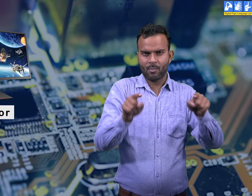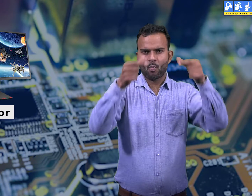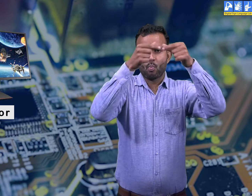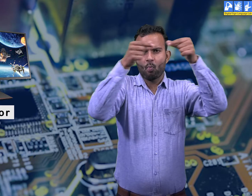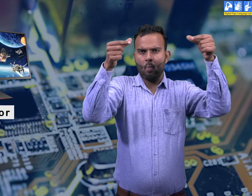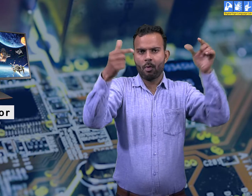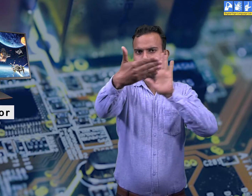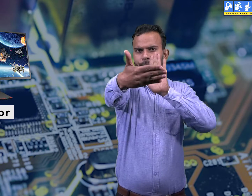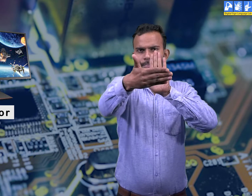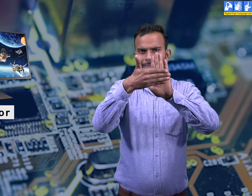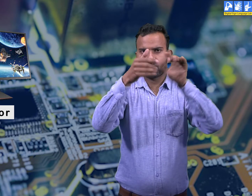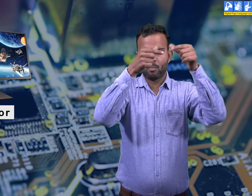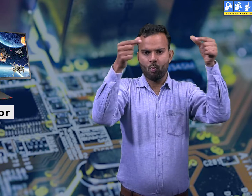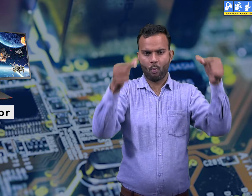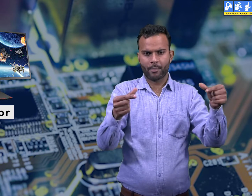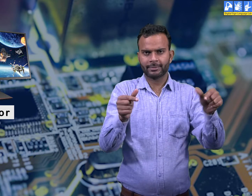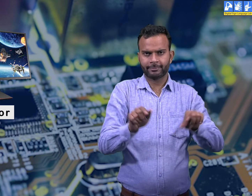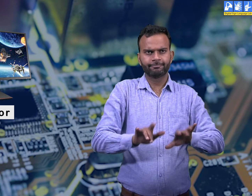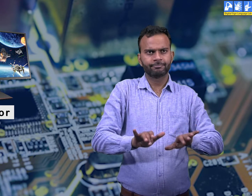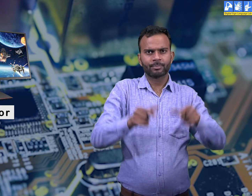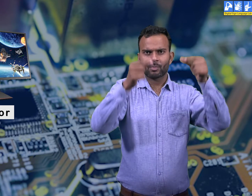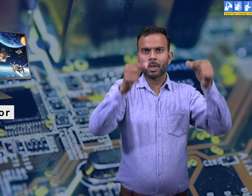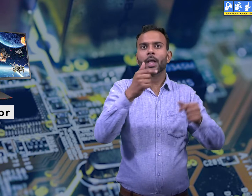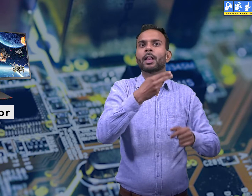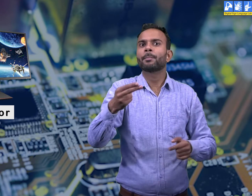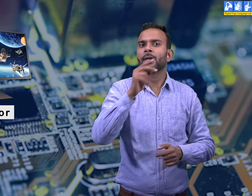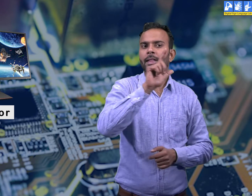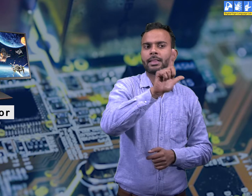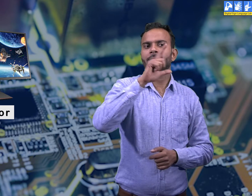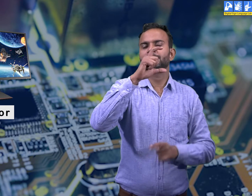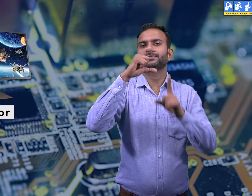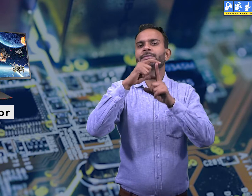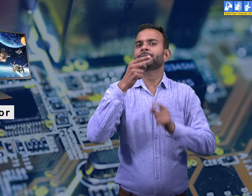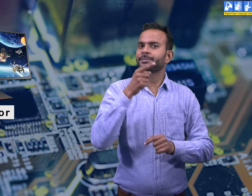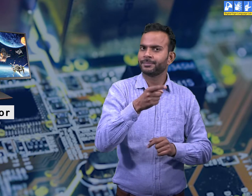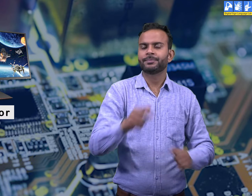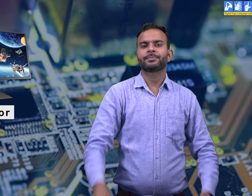And second is LTD monitor which are thin in shape.